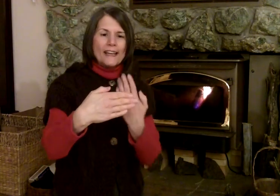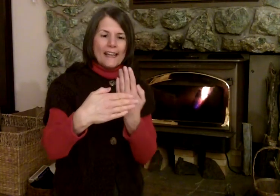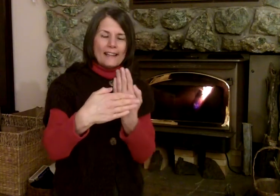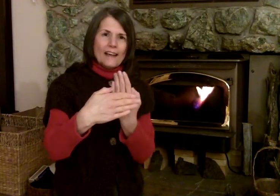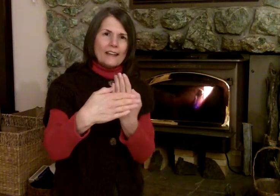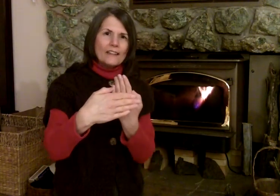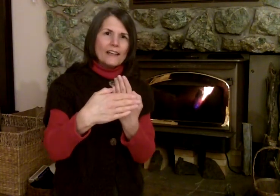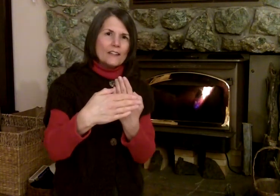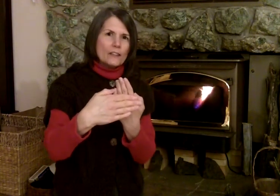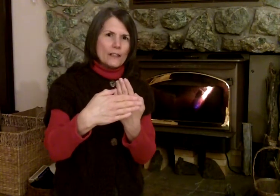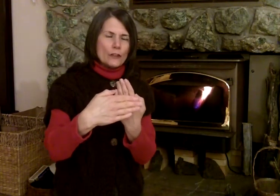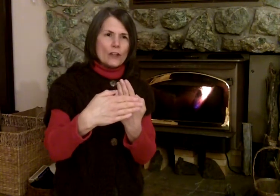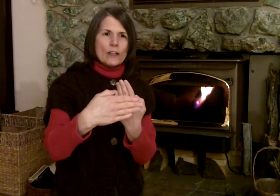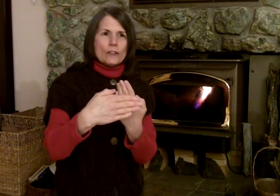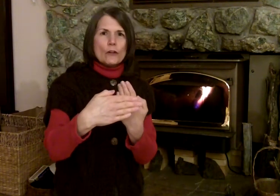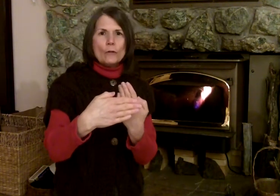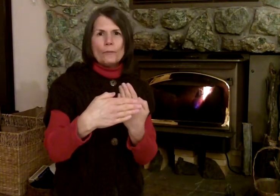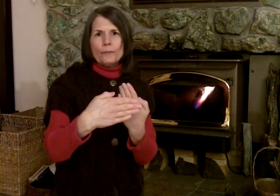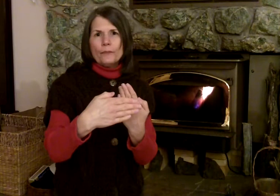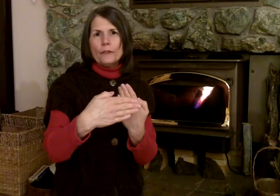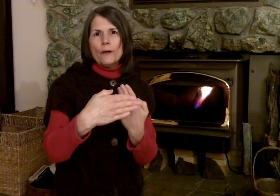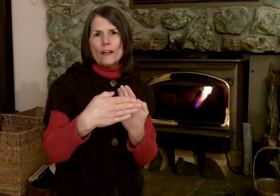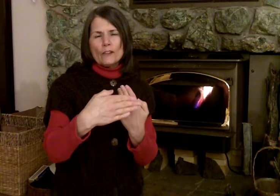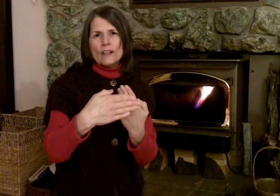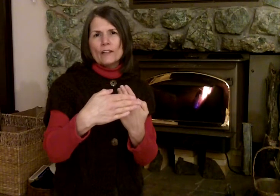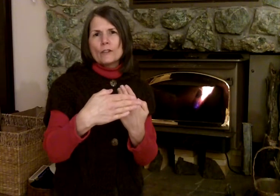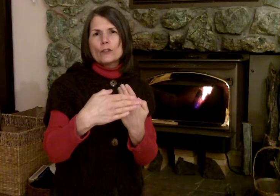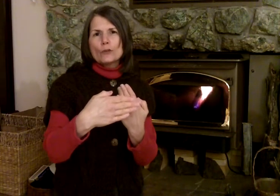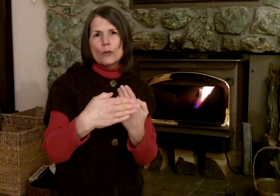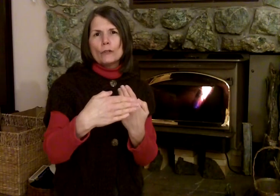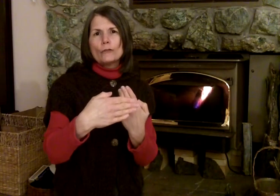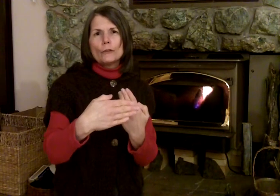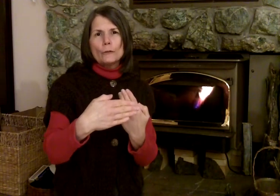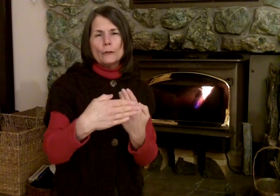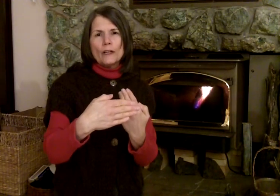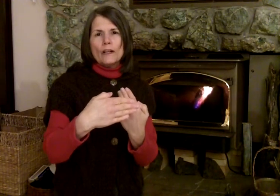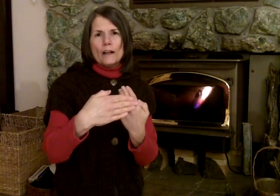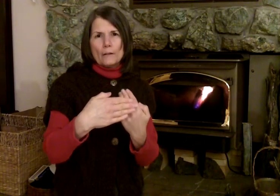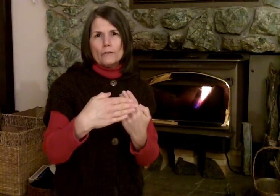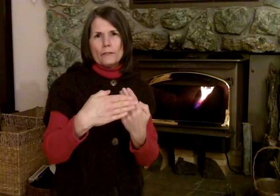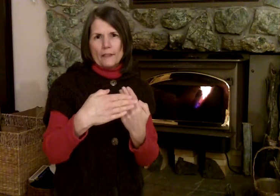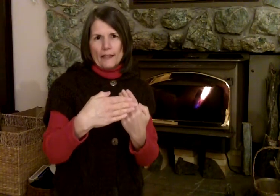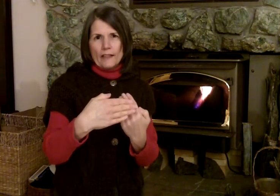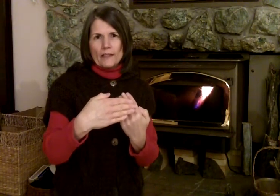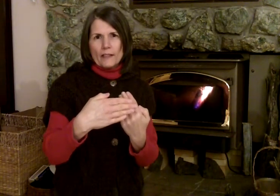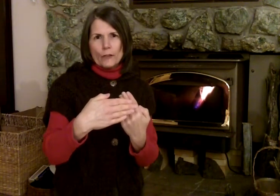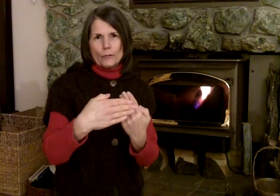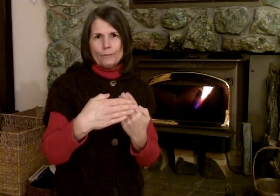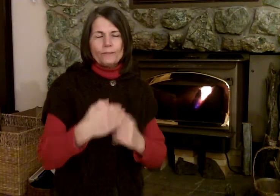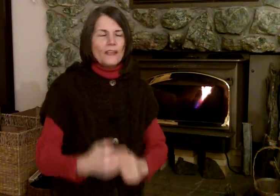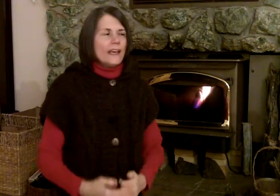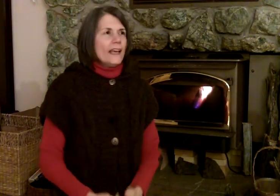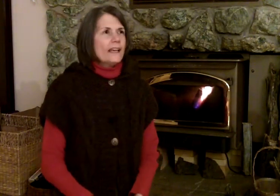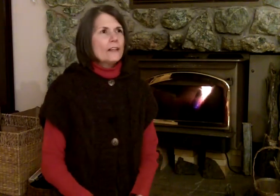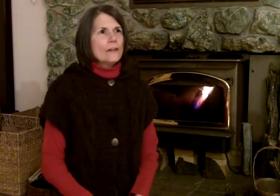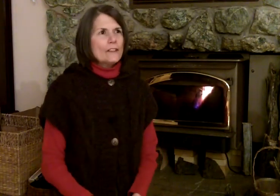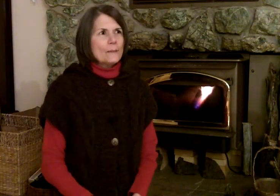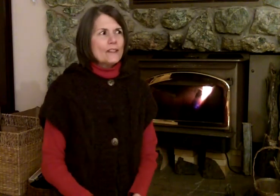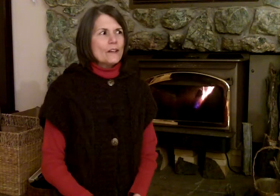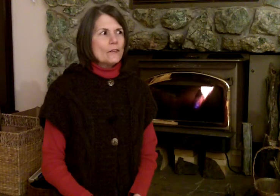and not on the gas gauge. So you actually got a distorted view of the gas gauge. And I thought to myself,